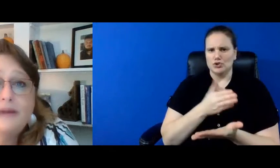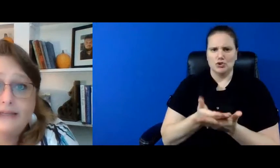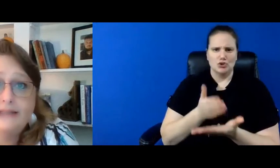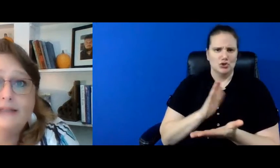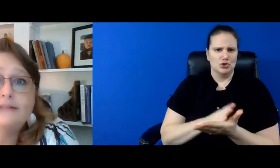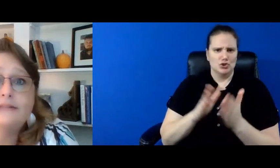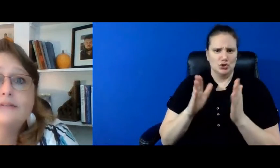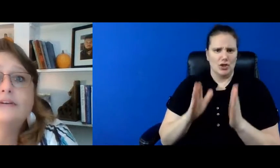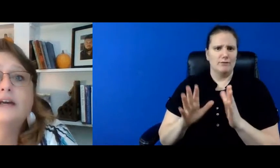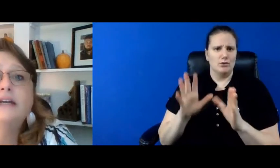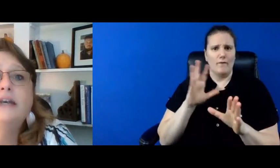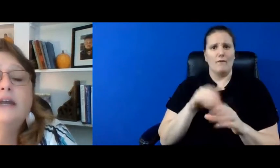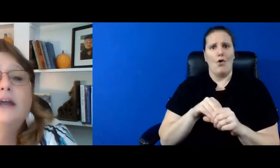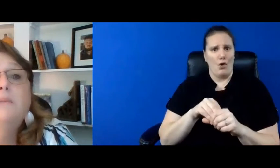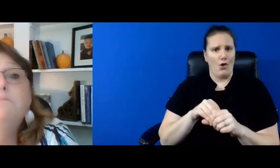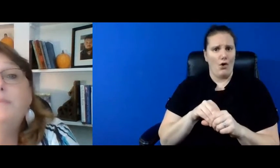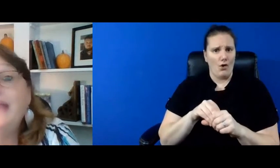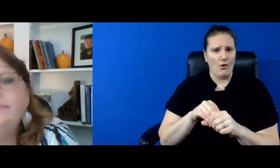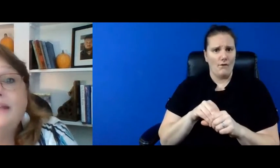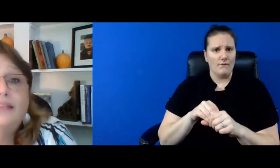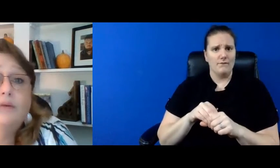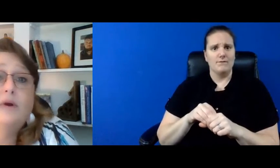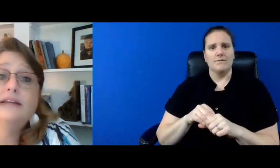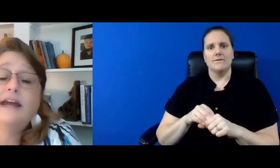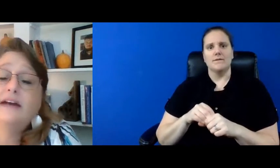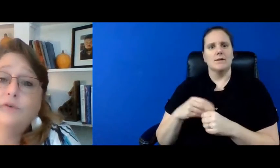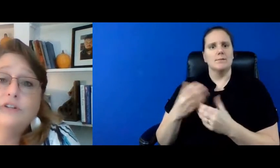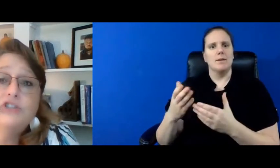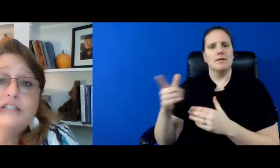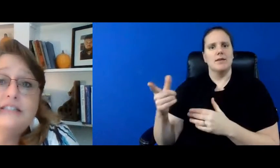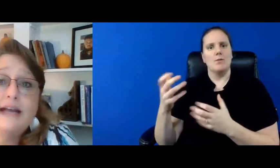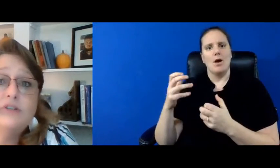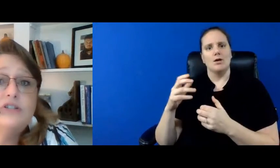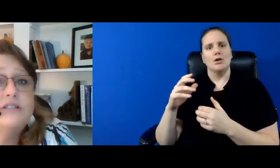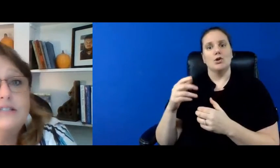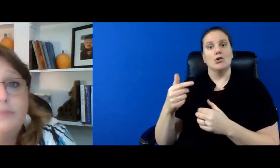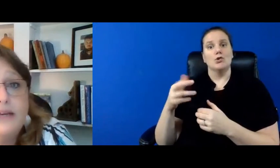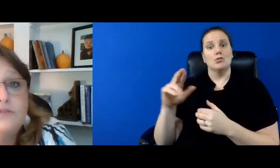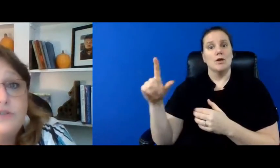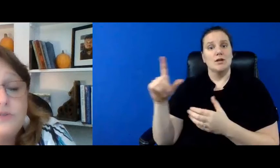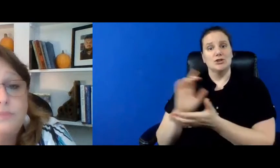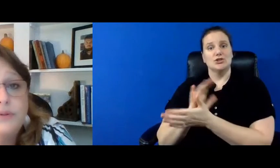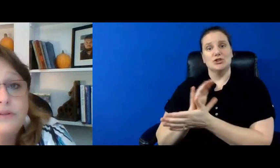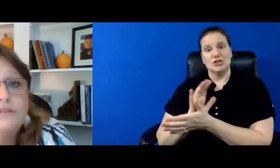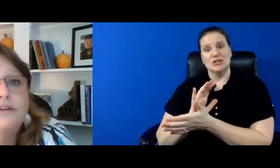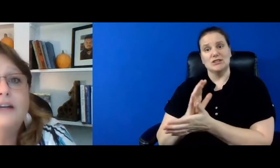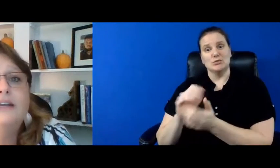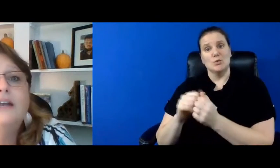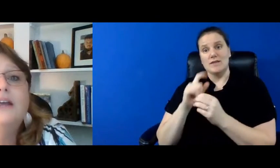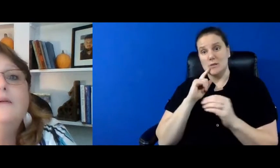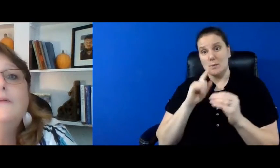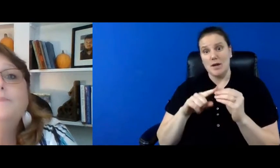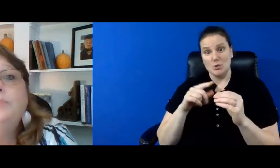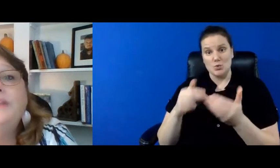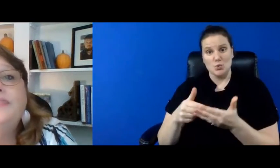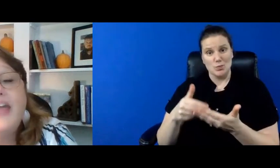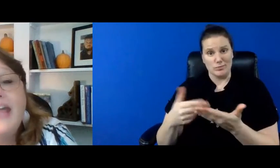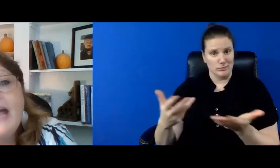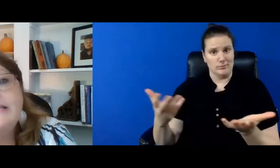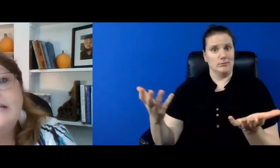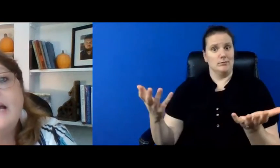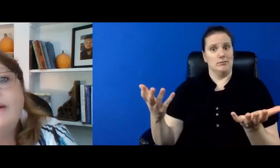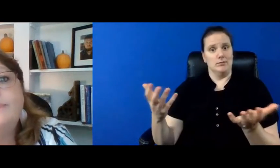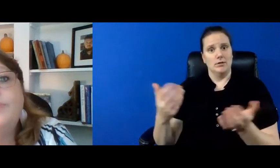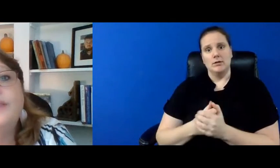participate in this right maybe they wanted to have grilled cheese sandwiches and tomato soup right but